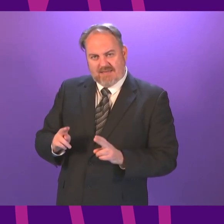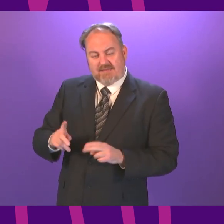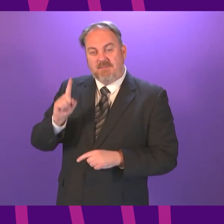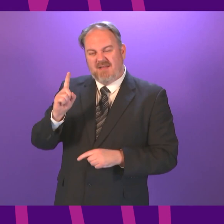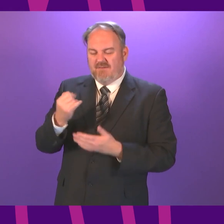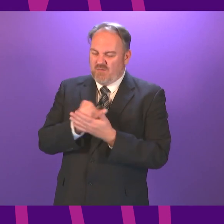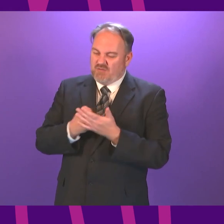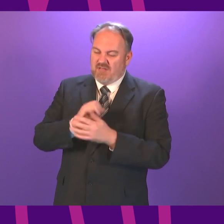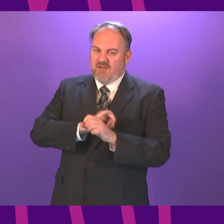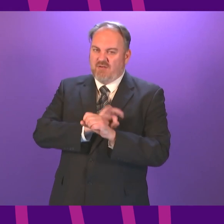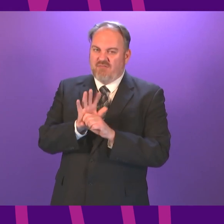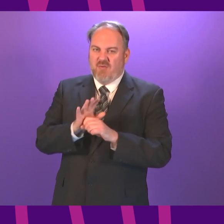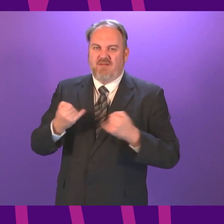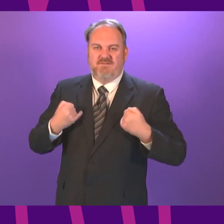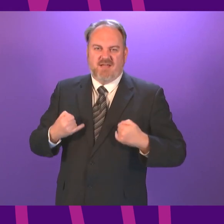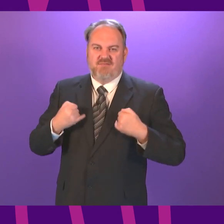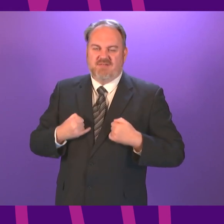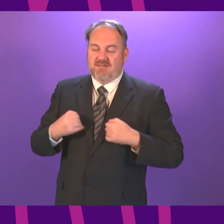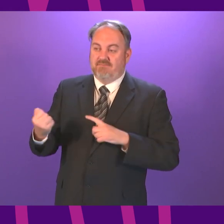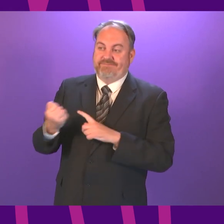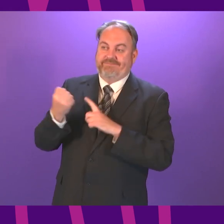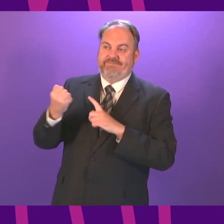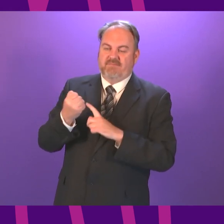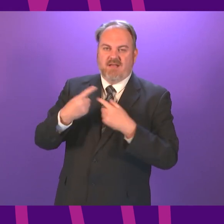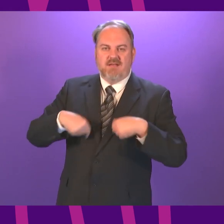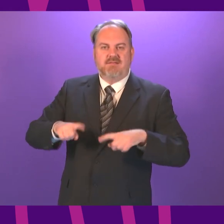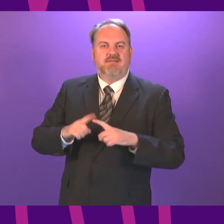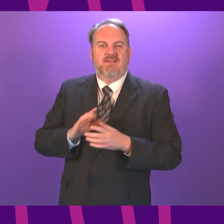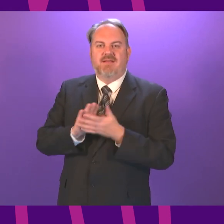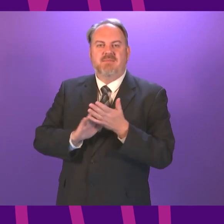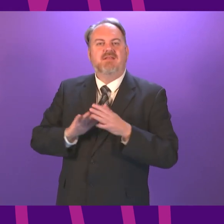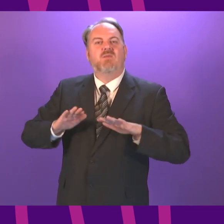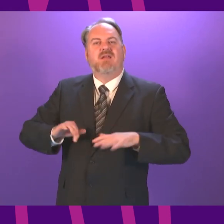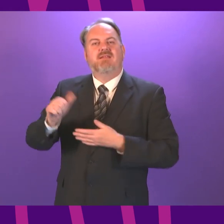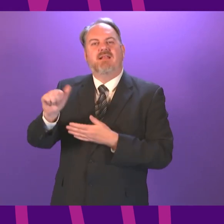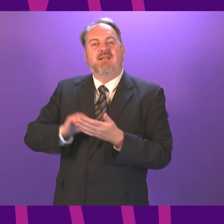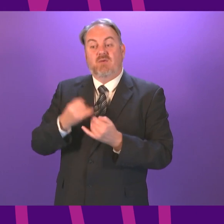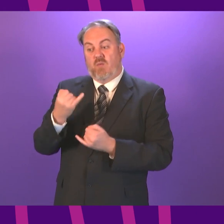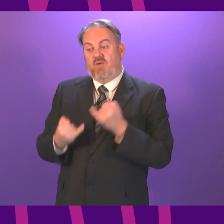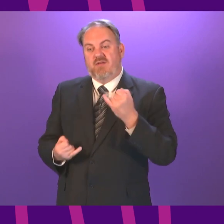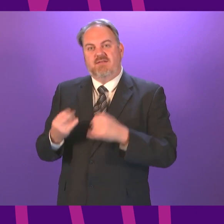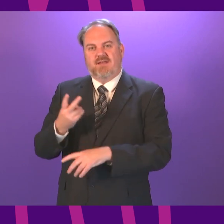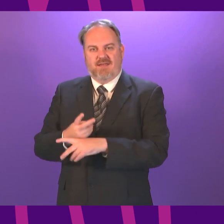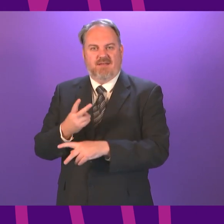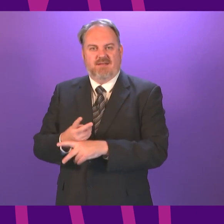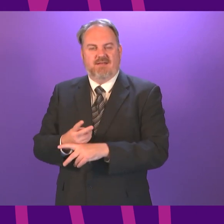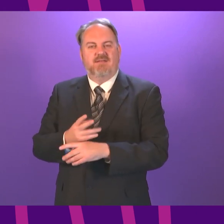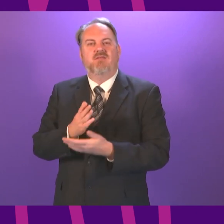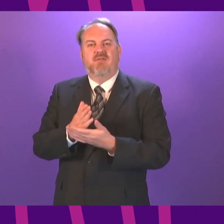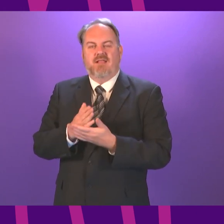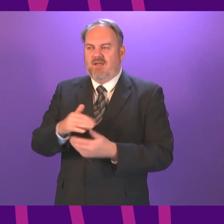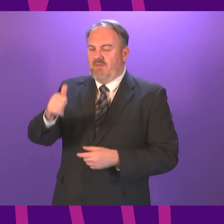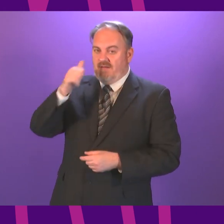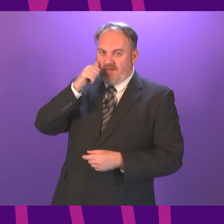the Covid pandemic has set all of that back and more so the job of work and the scale of the task ahead of us is considerable